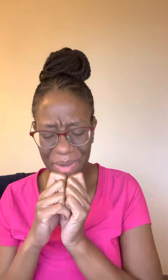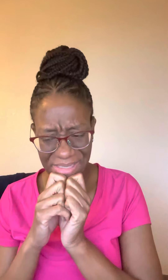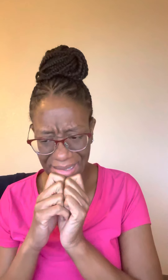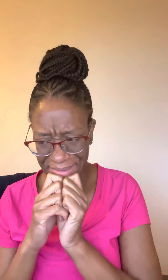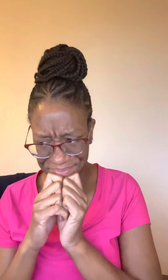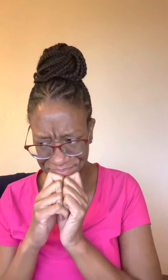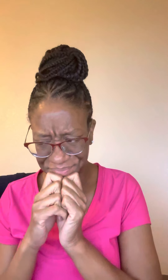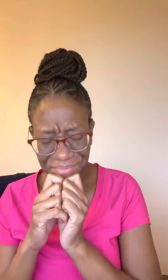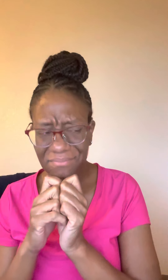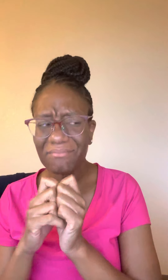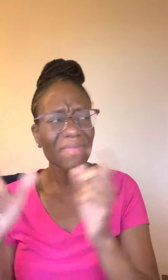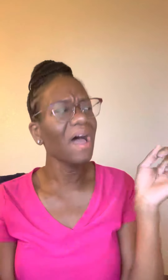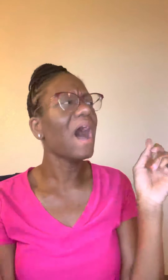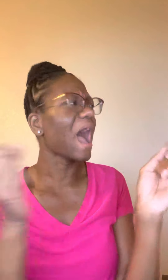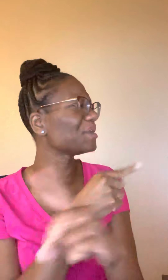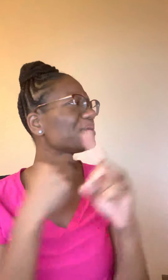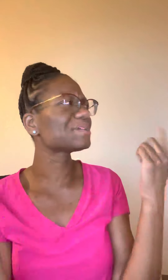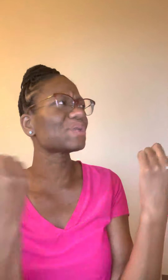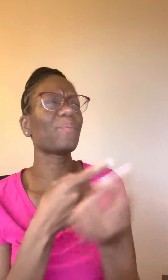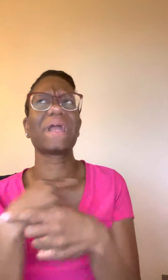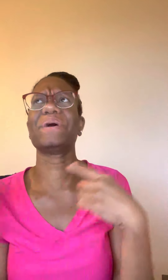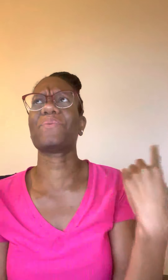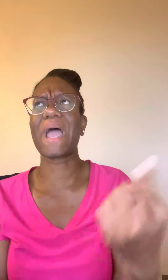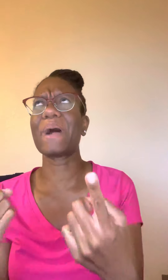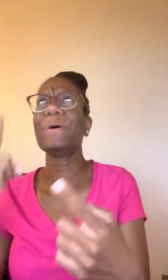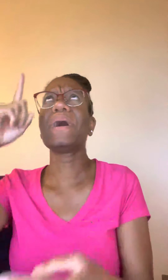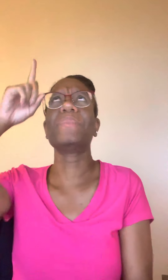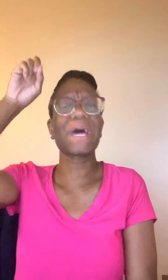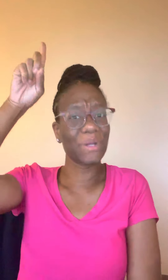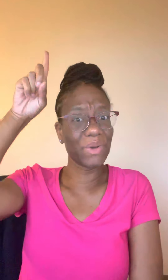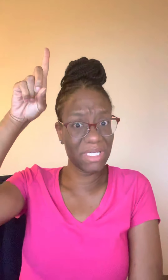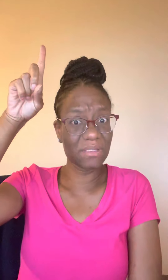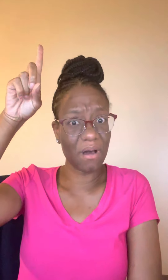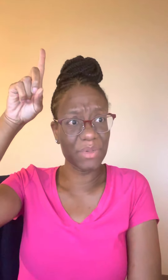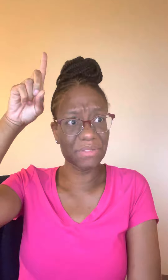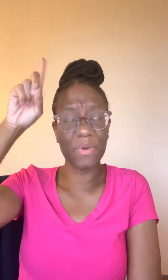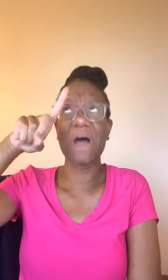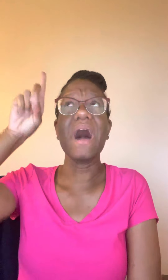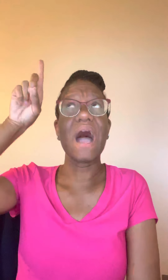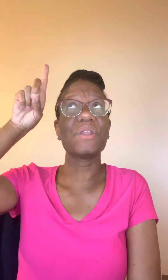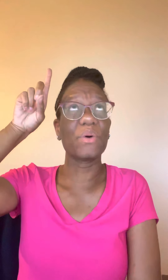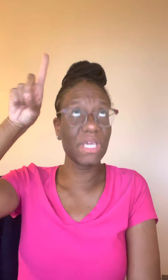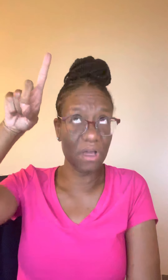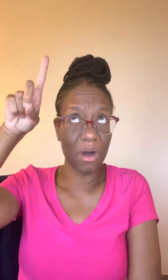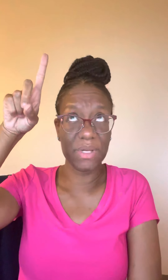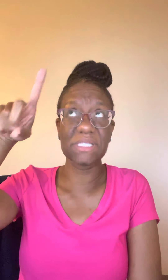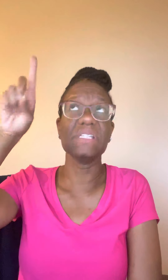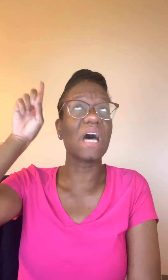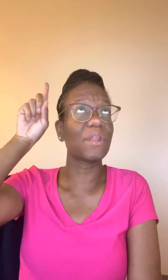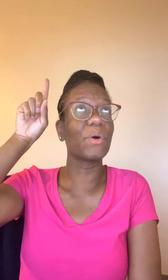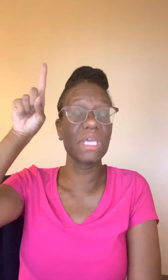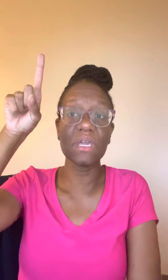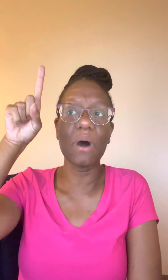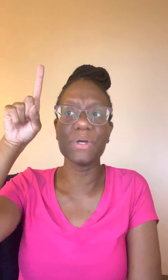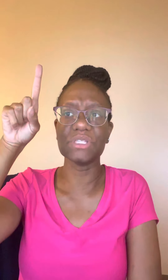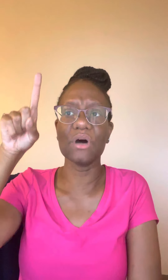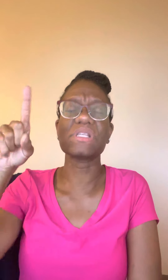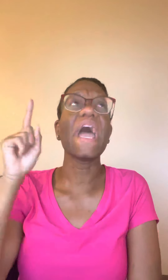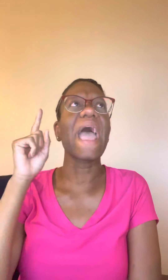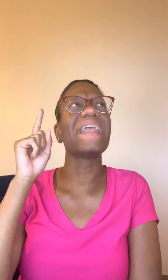I was like, I know there's nobody around, but I know he's always around. I know he always sees, I know he always knows. And